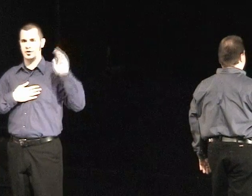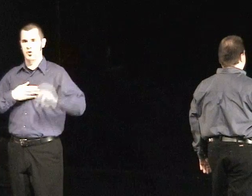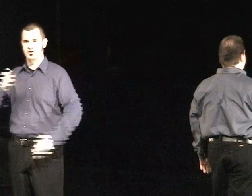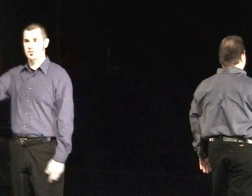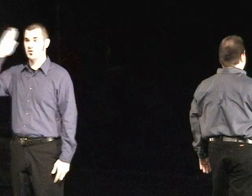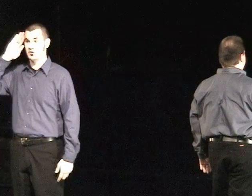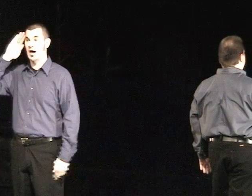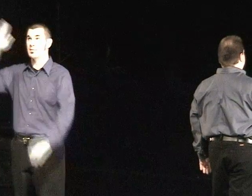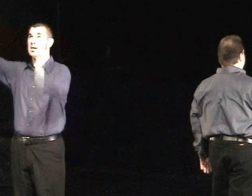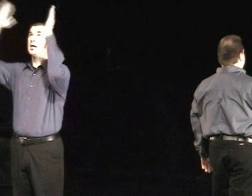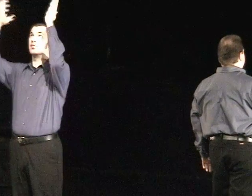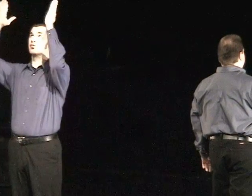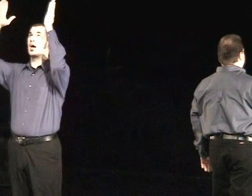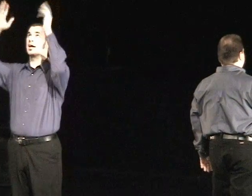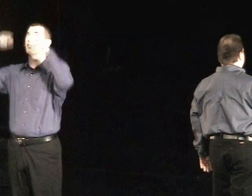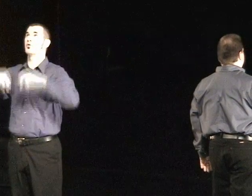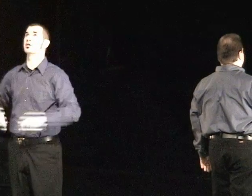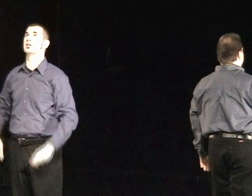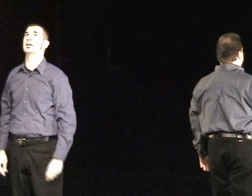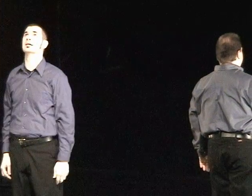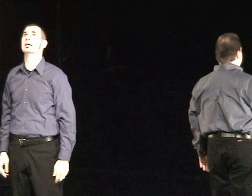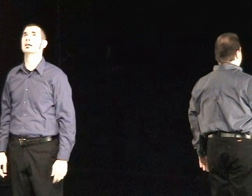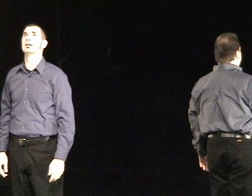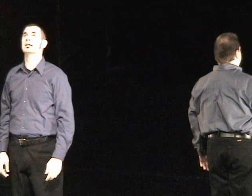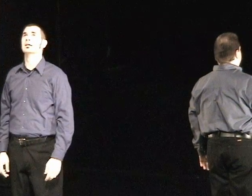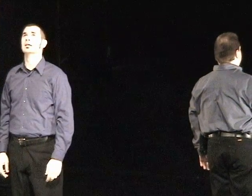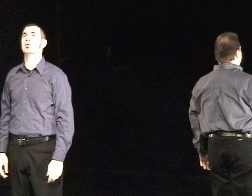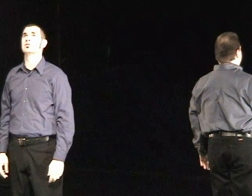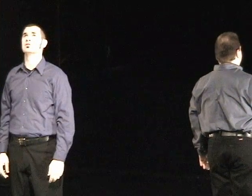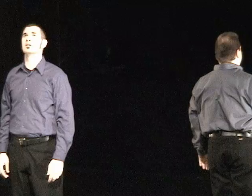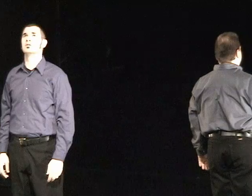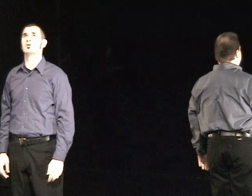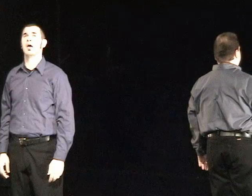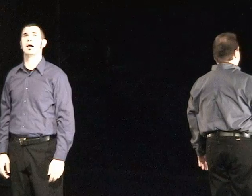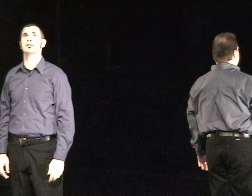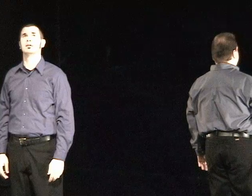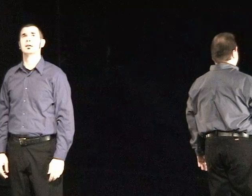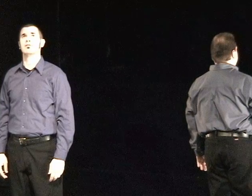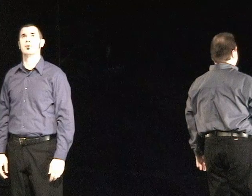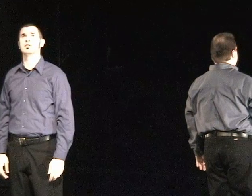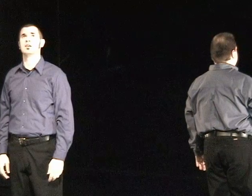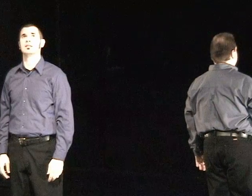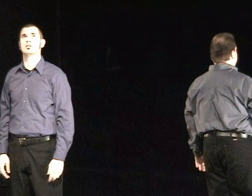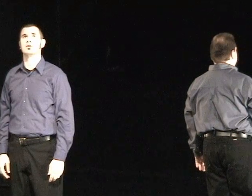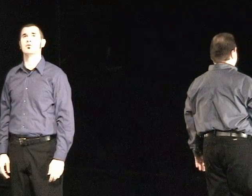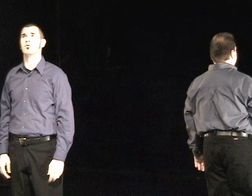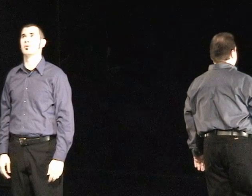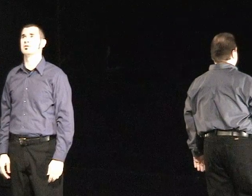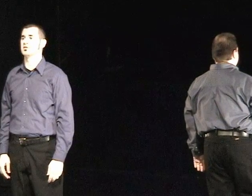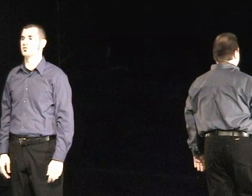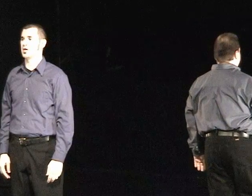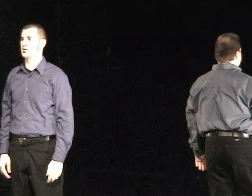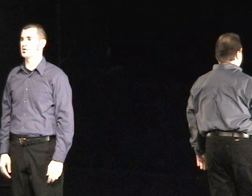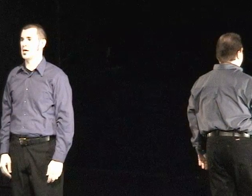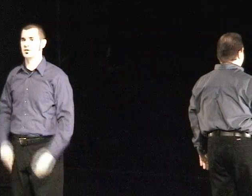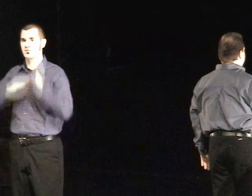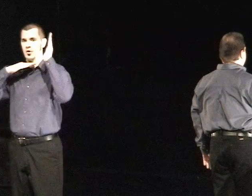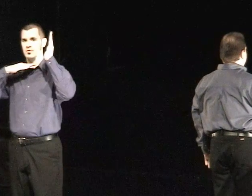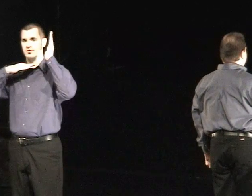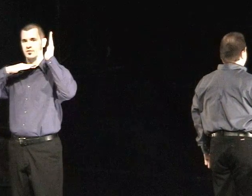approximated the autonomy of divine authority. It wasn't until the height of the Renaissance that uniform sets of chairs came in the bow for the